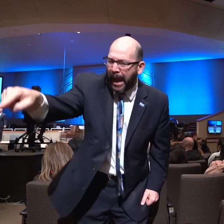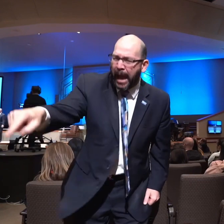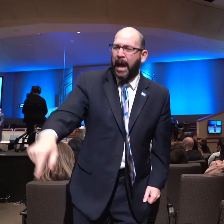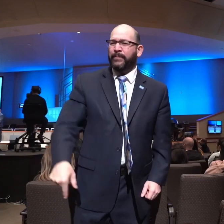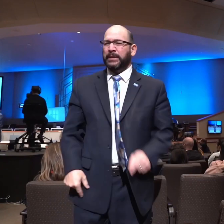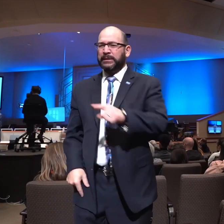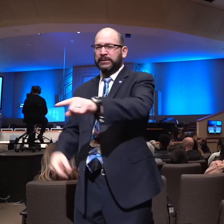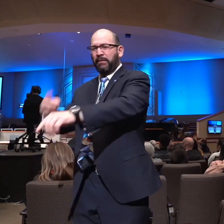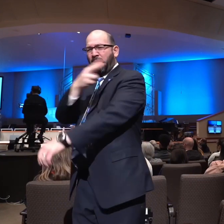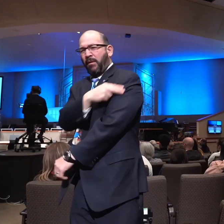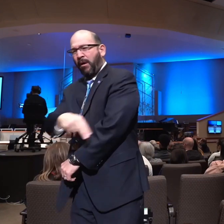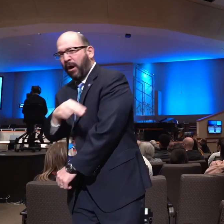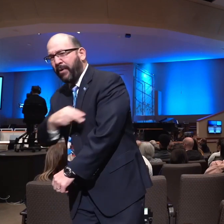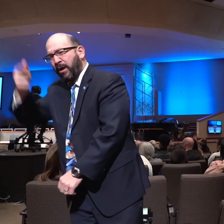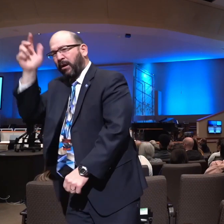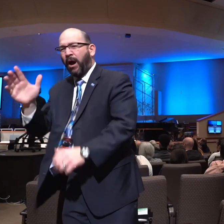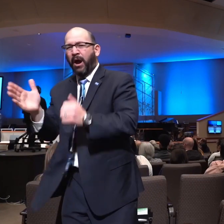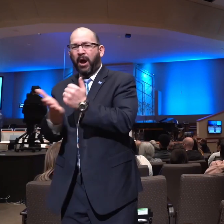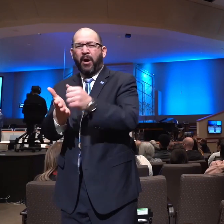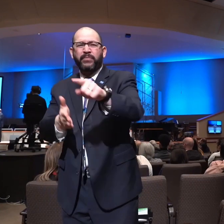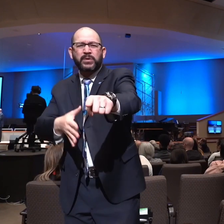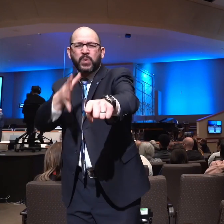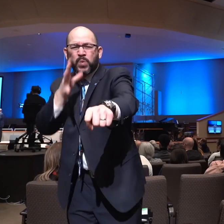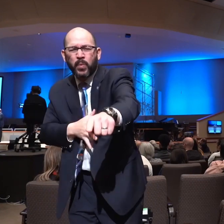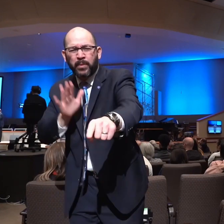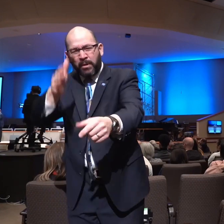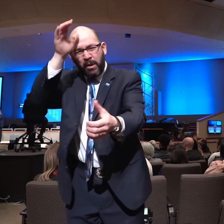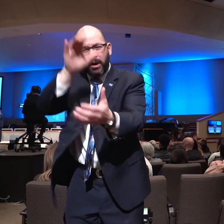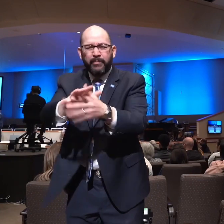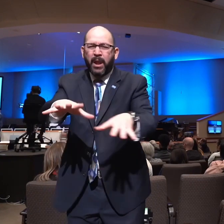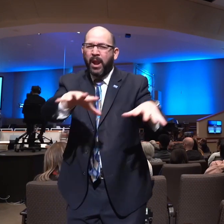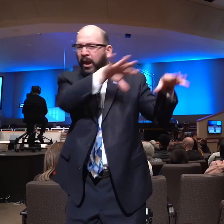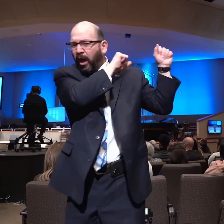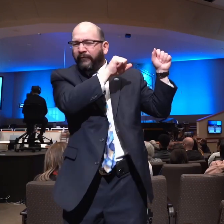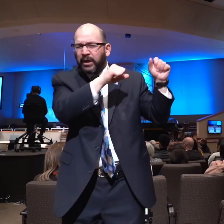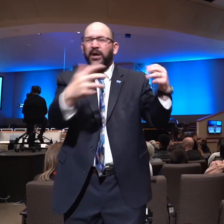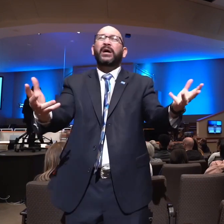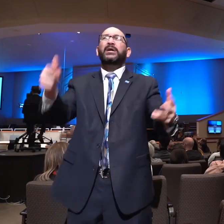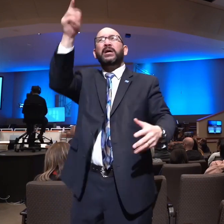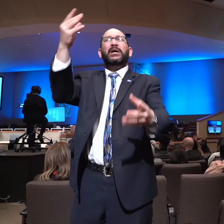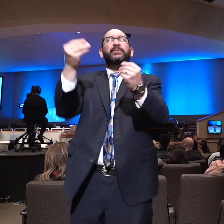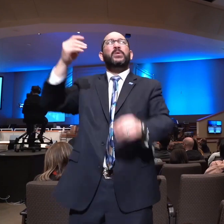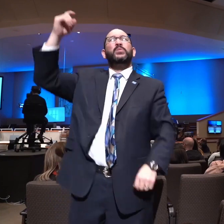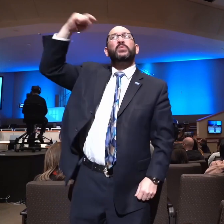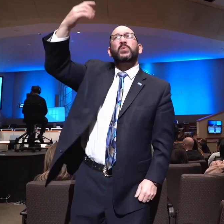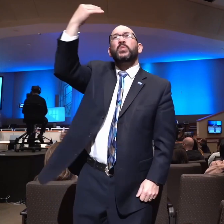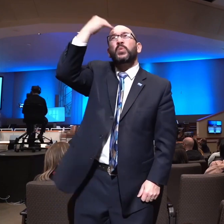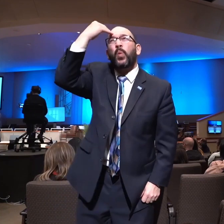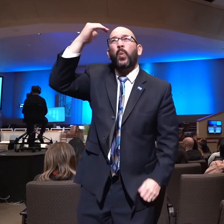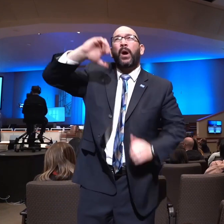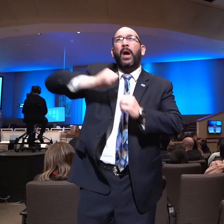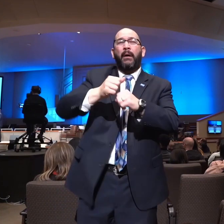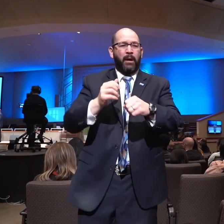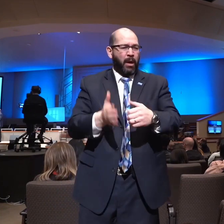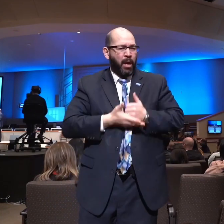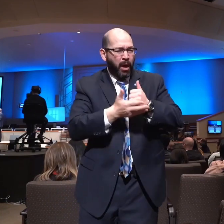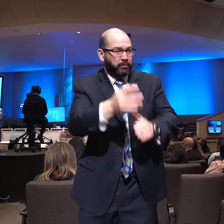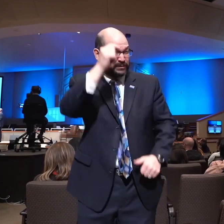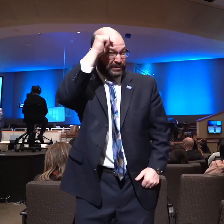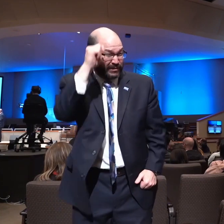the hospital. God, help this woman whose husband left her. God, give me wisdom to know how to help the teenagers of the church. So many